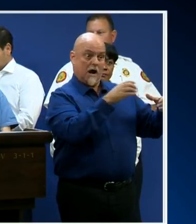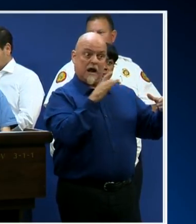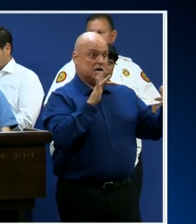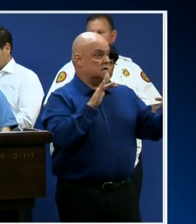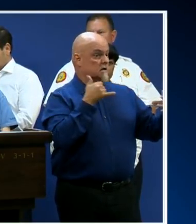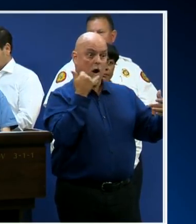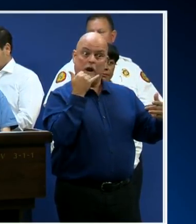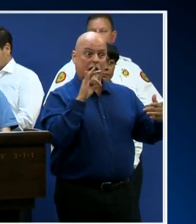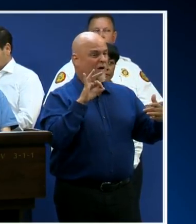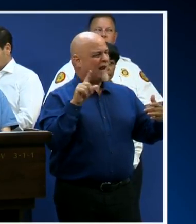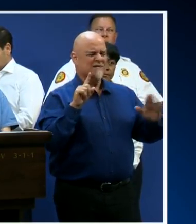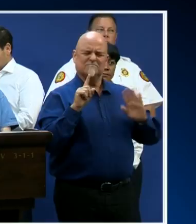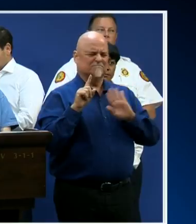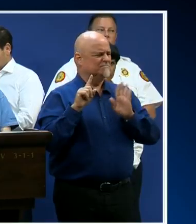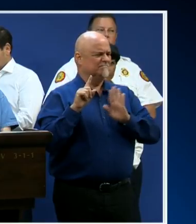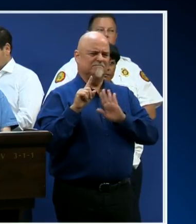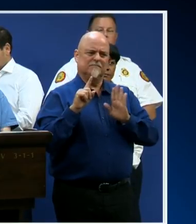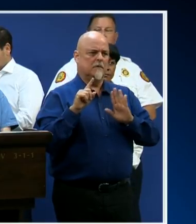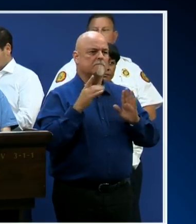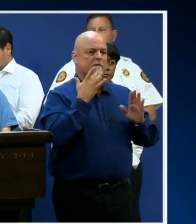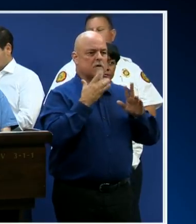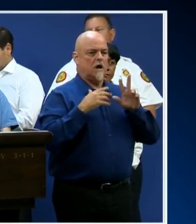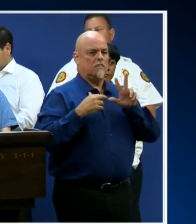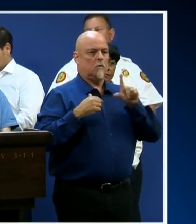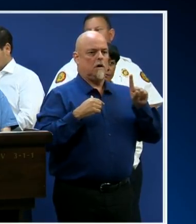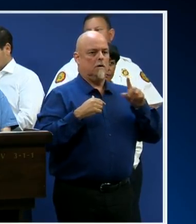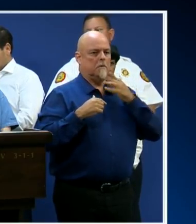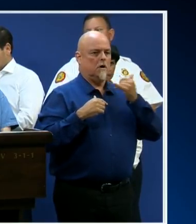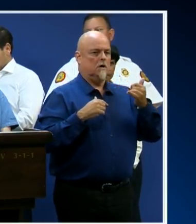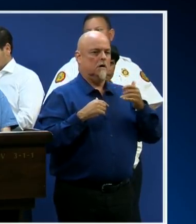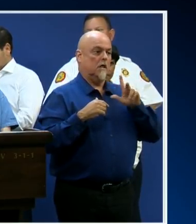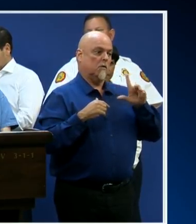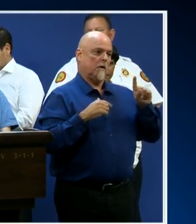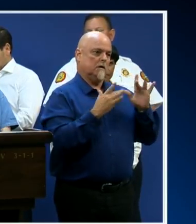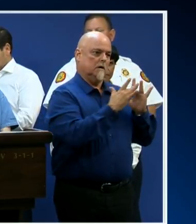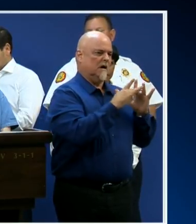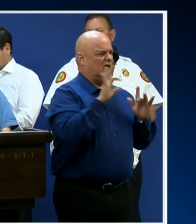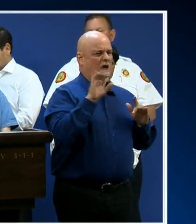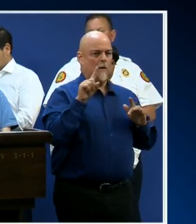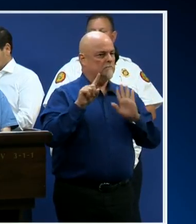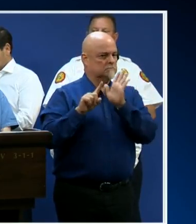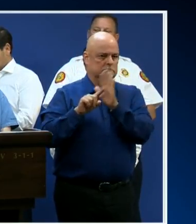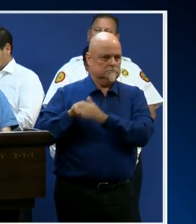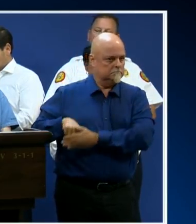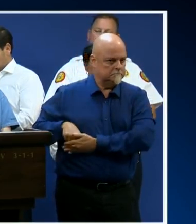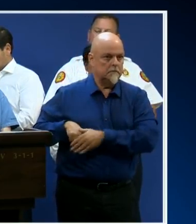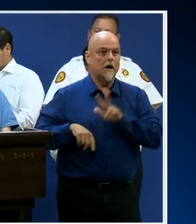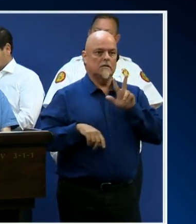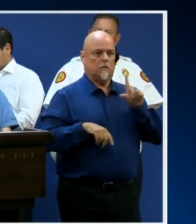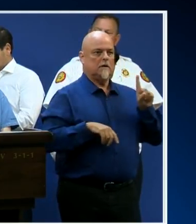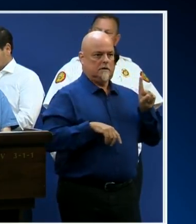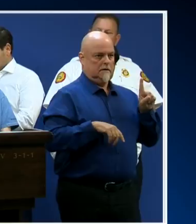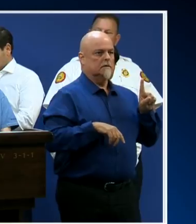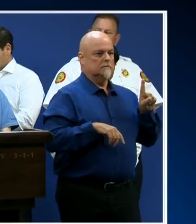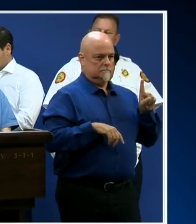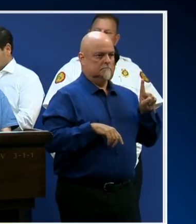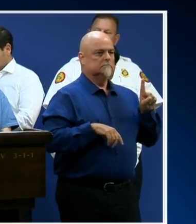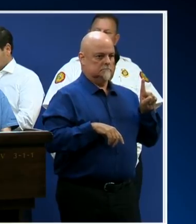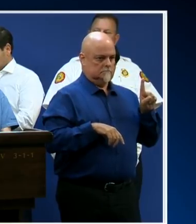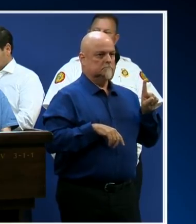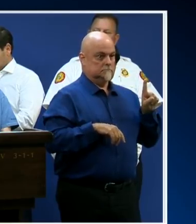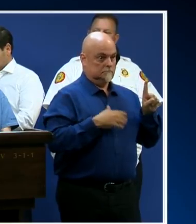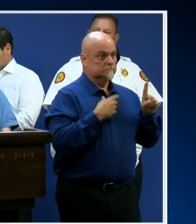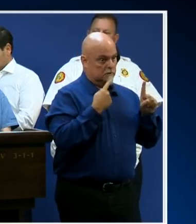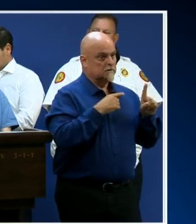311 instead and use 911 only for an emergency. For their own safety, visitors in our community are